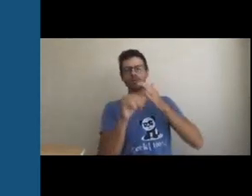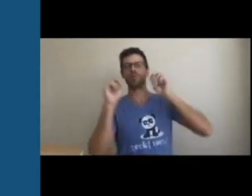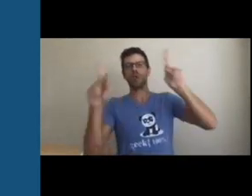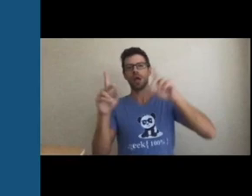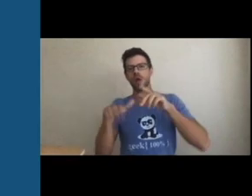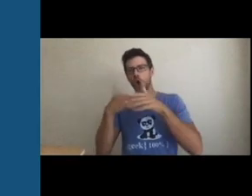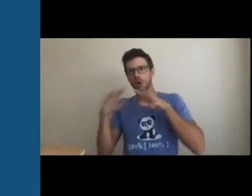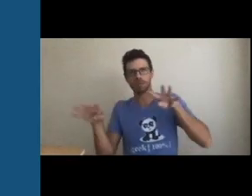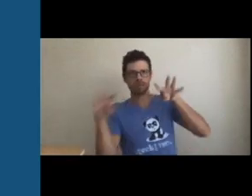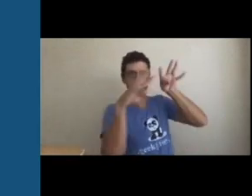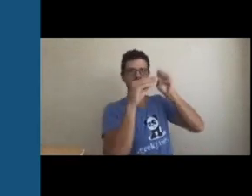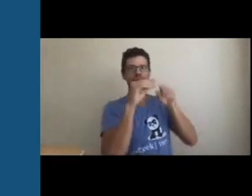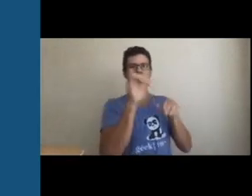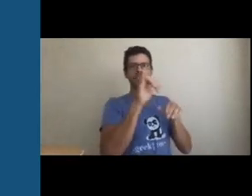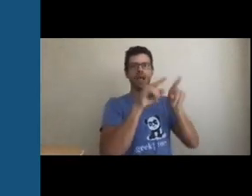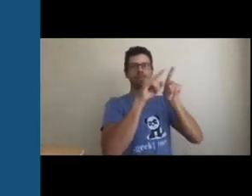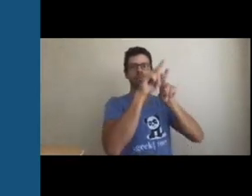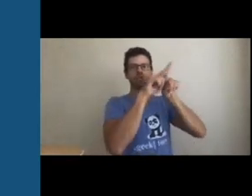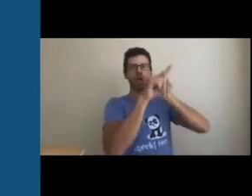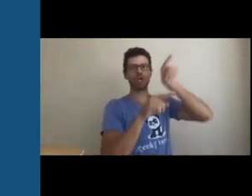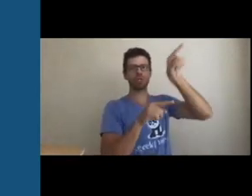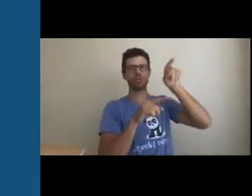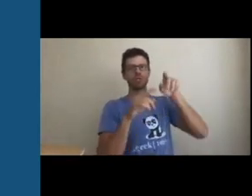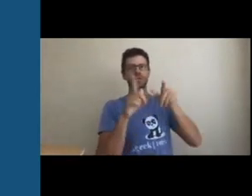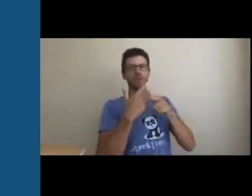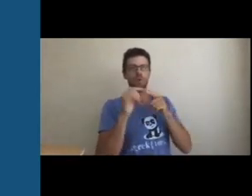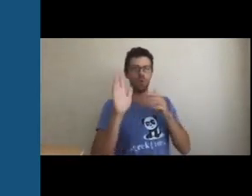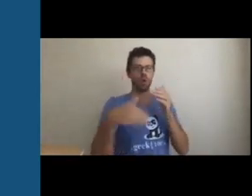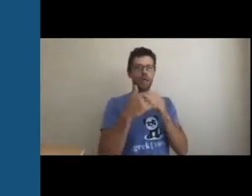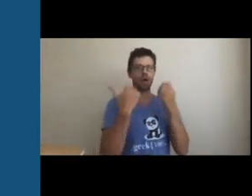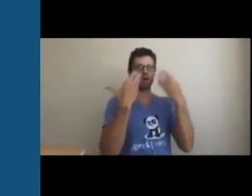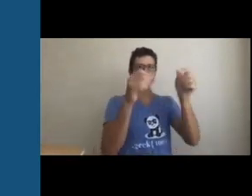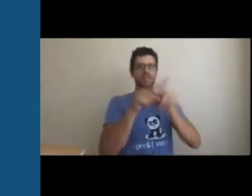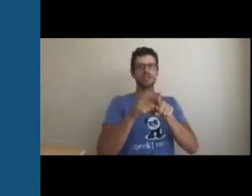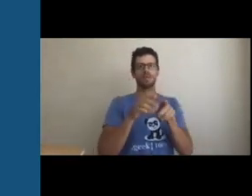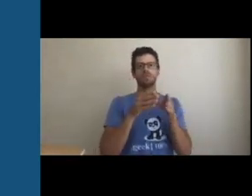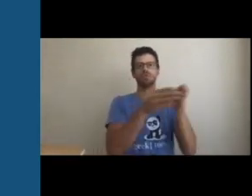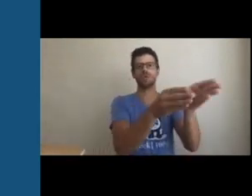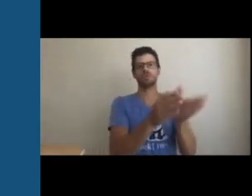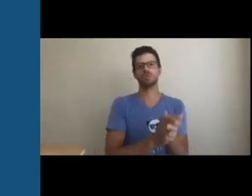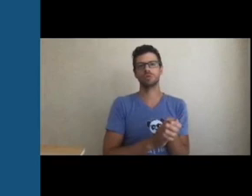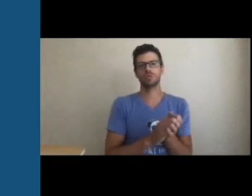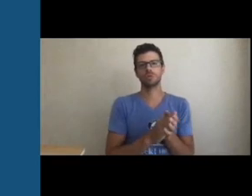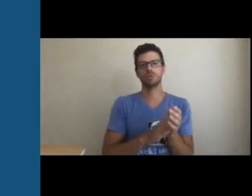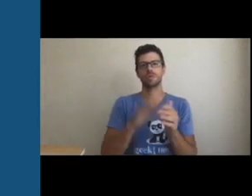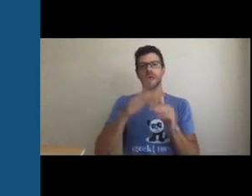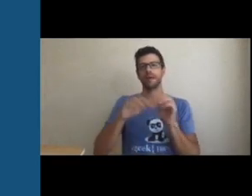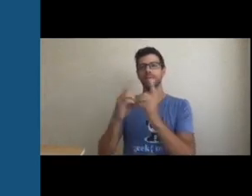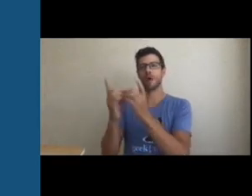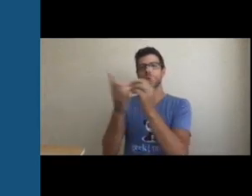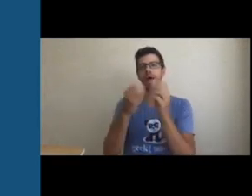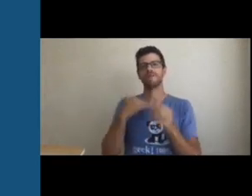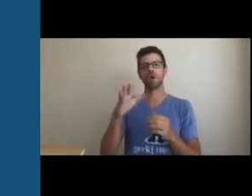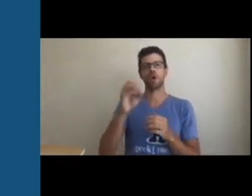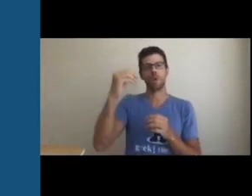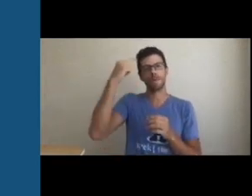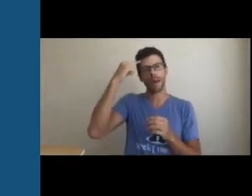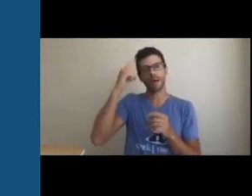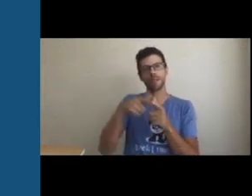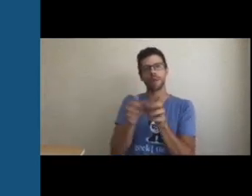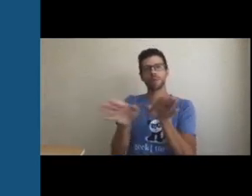This guidance ensures that everyone is looking at the same star and knows they are on the same page as the executives.